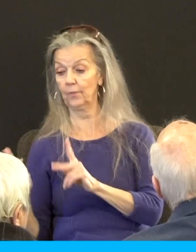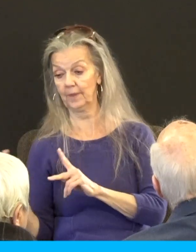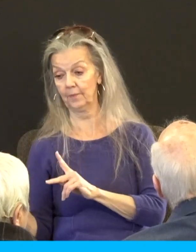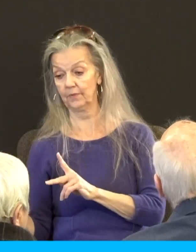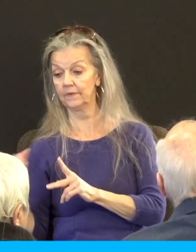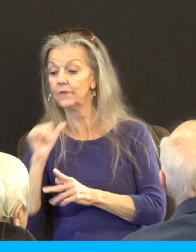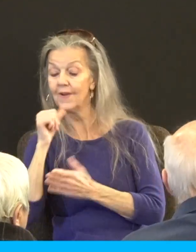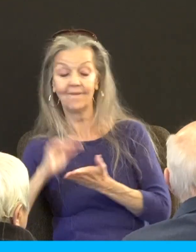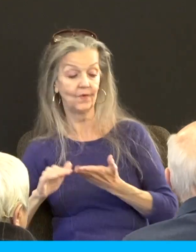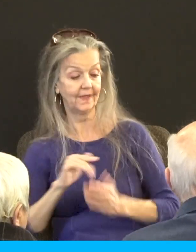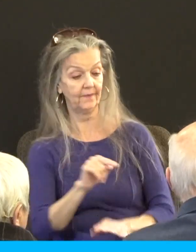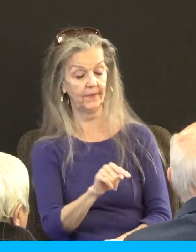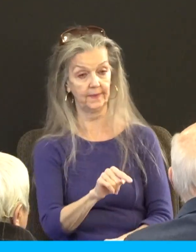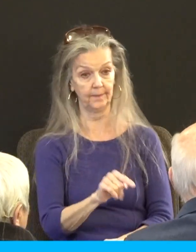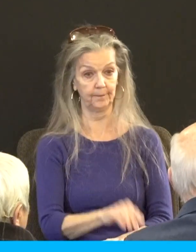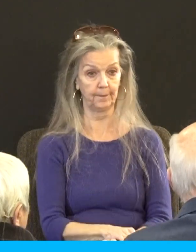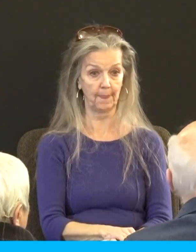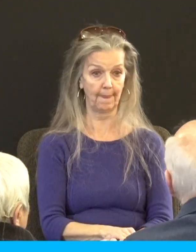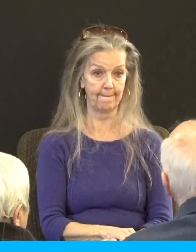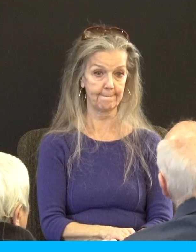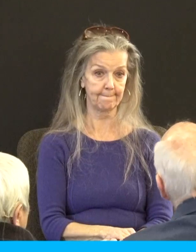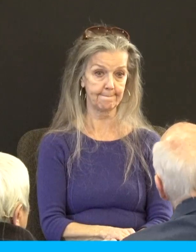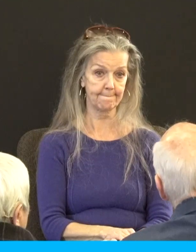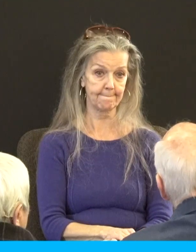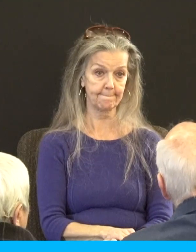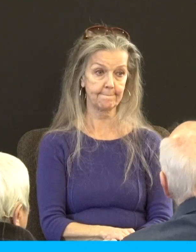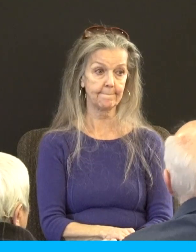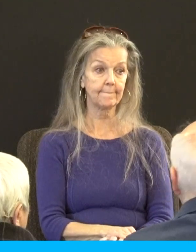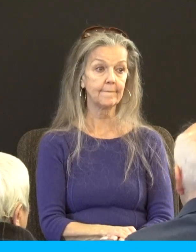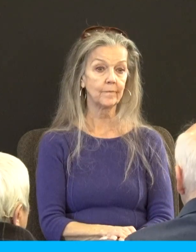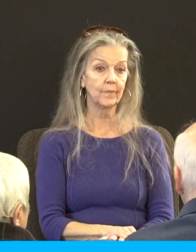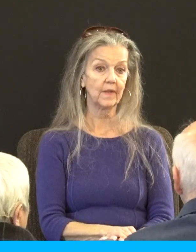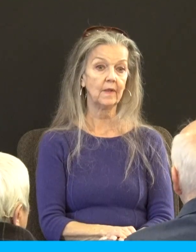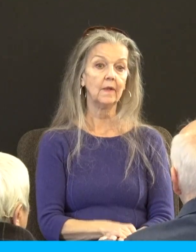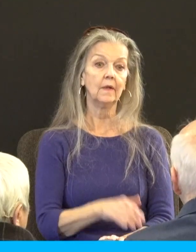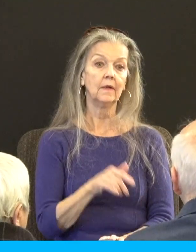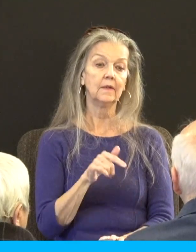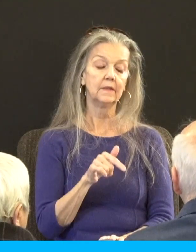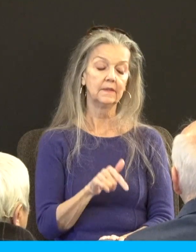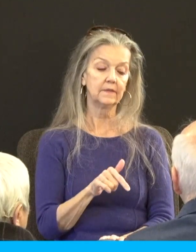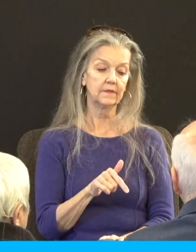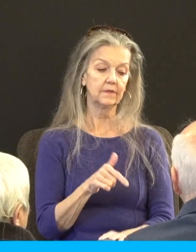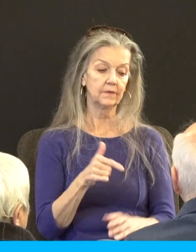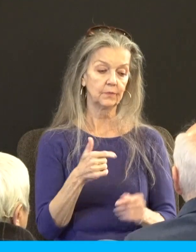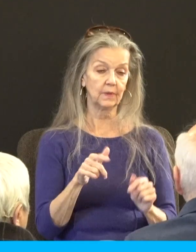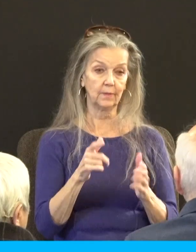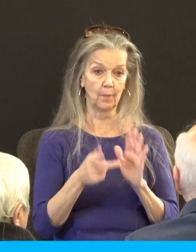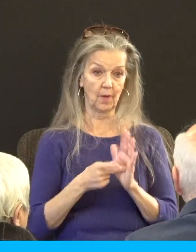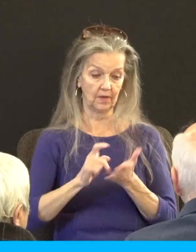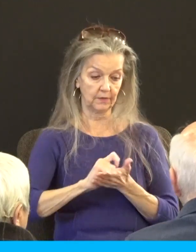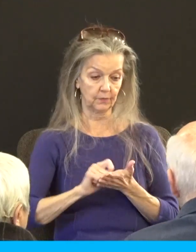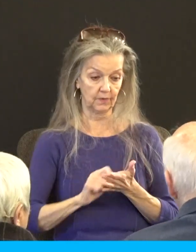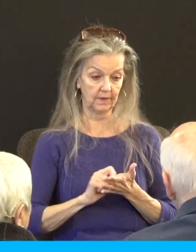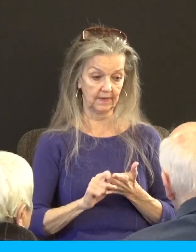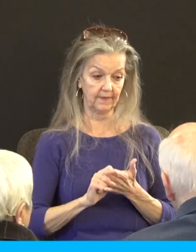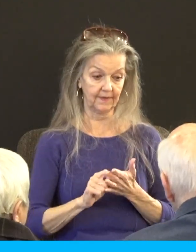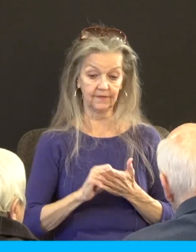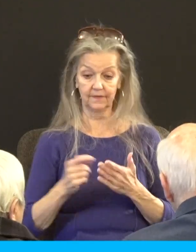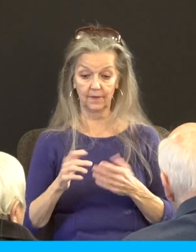the spouse restored the offender you see this is what he's talking to at Corinth like listen guys there's the realm of darkness that we're dealing with